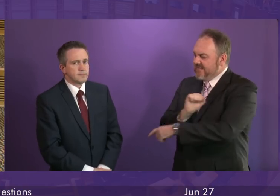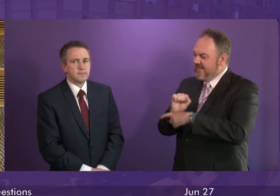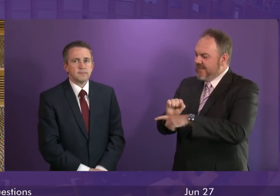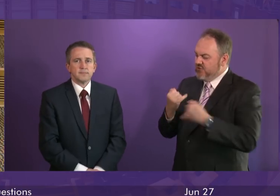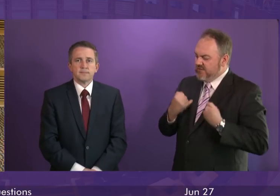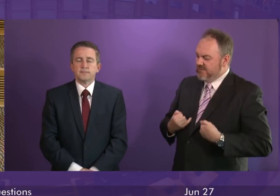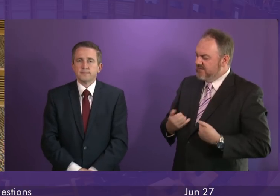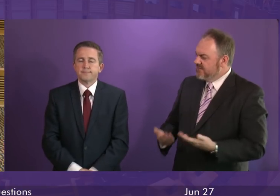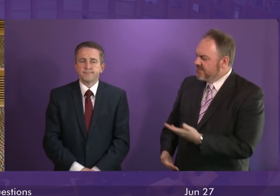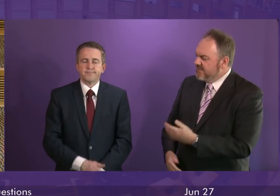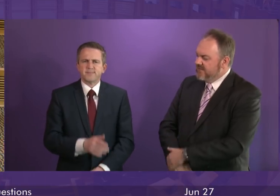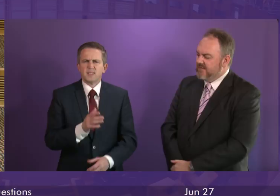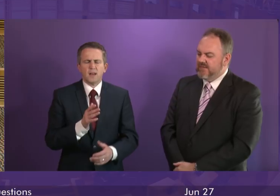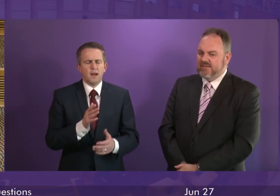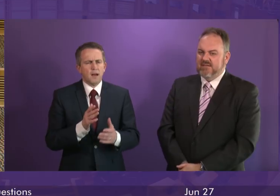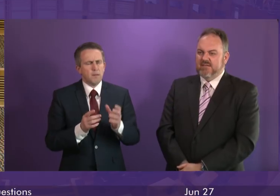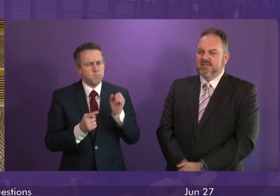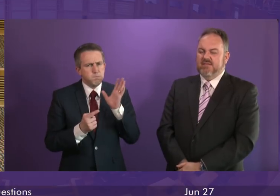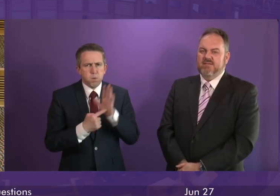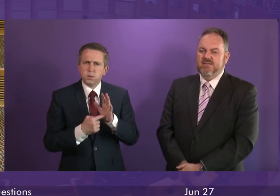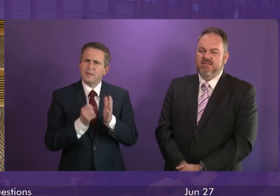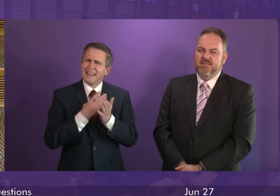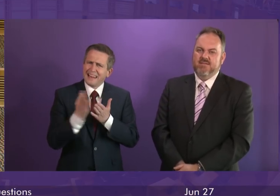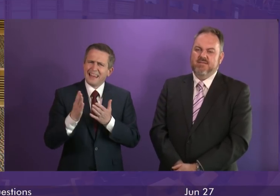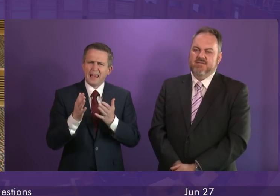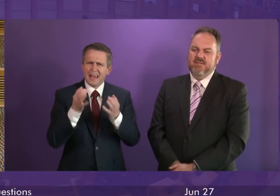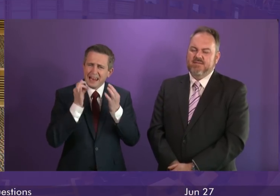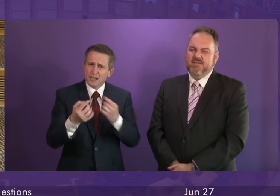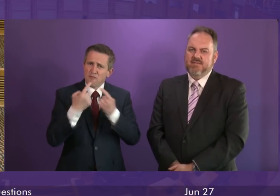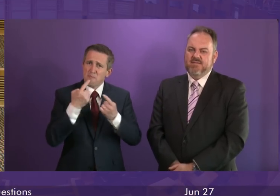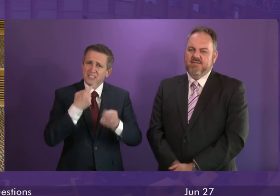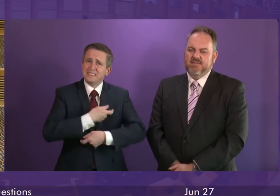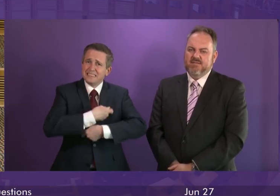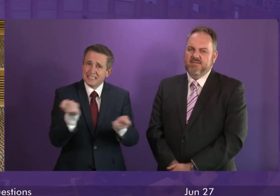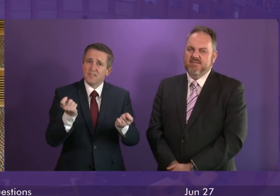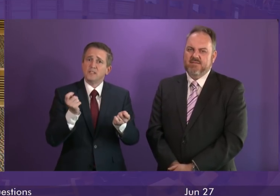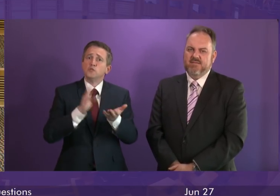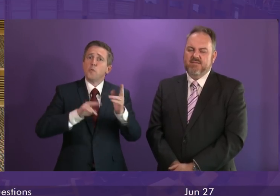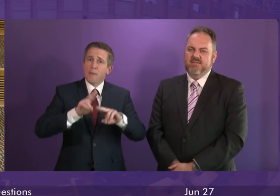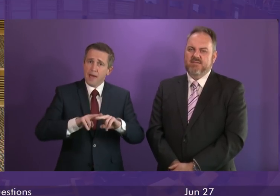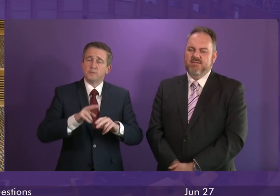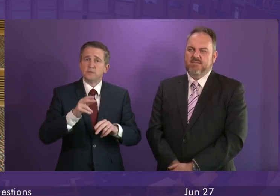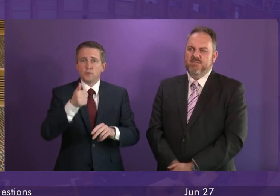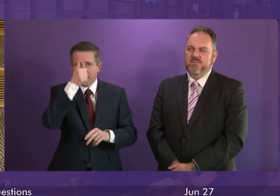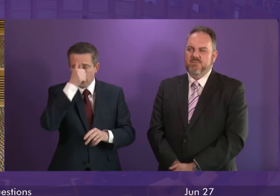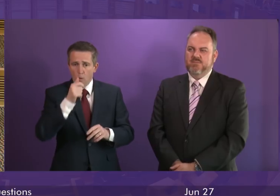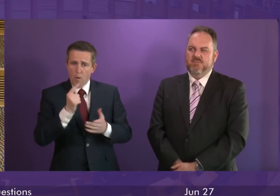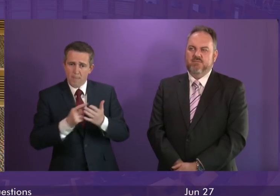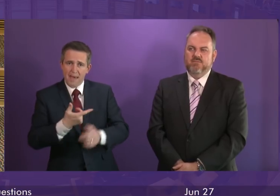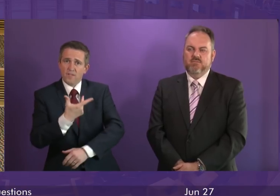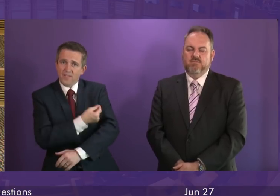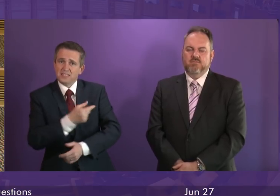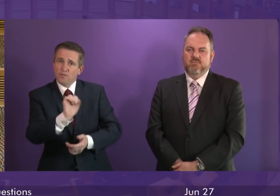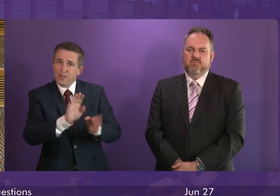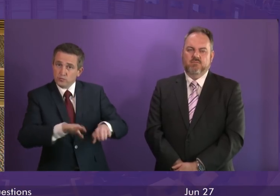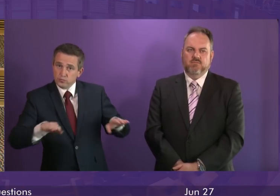It is very important that clear and accurate information is made available to those consenting to vaccinations, either for themselves or on behalf